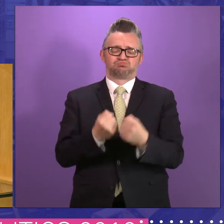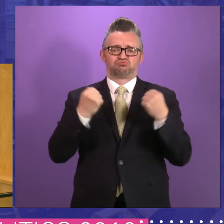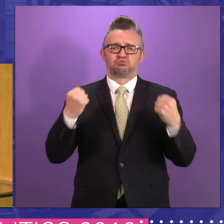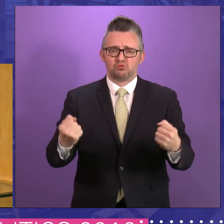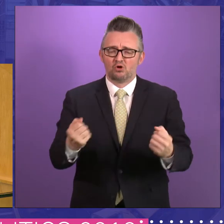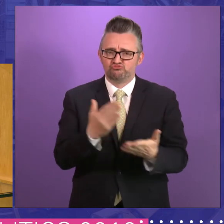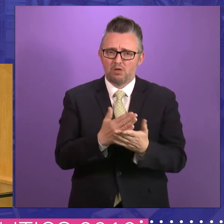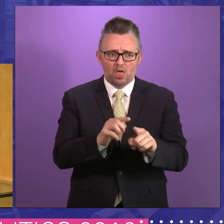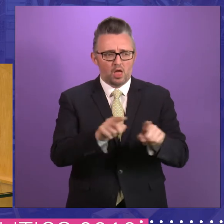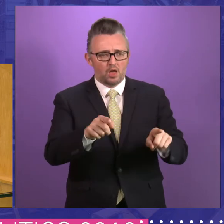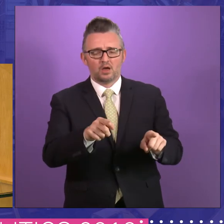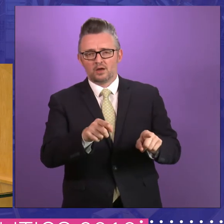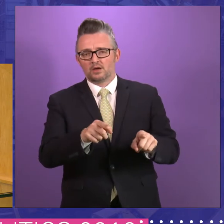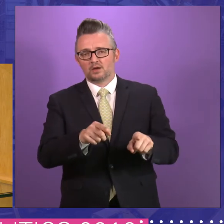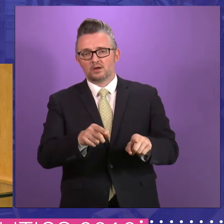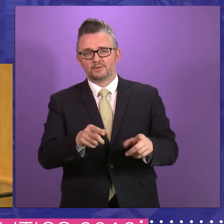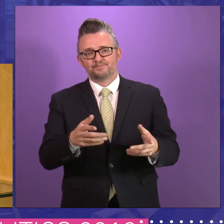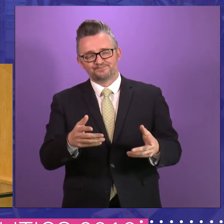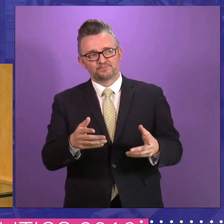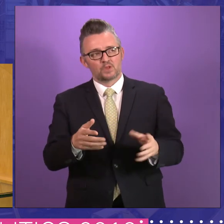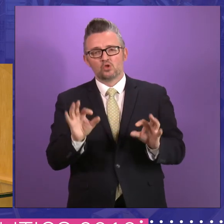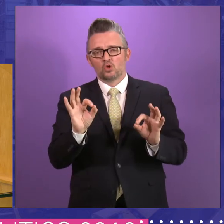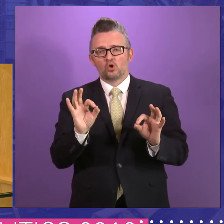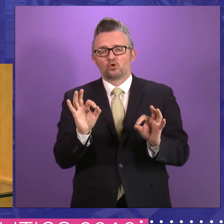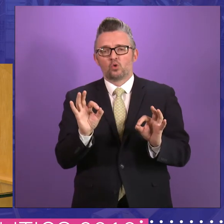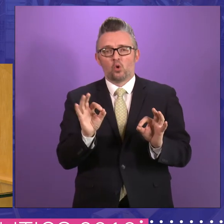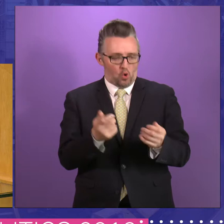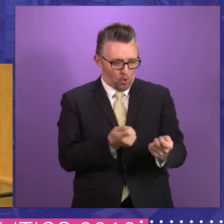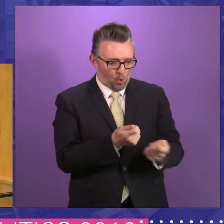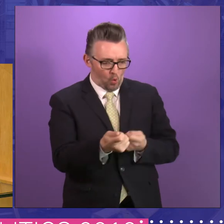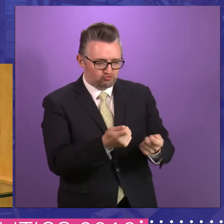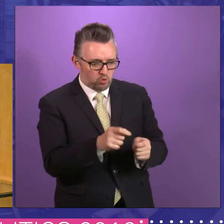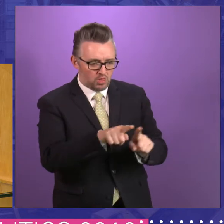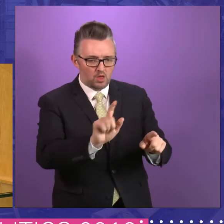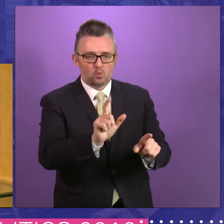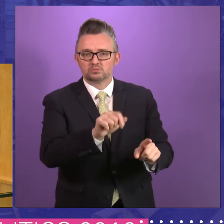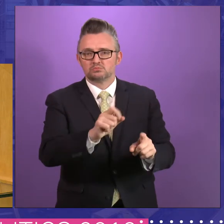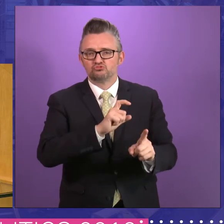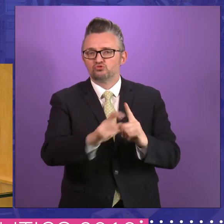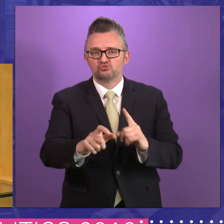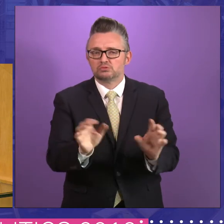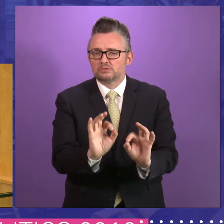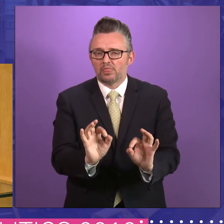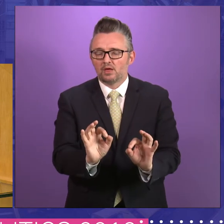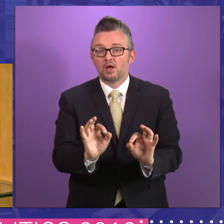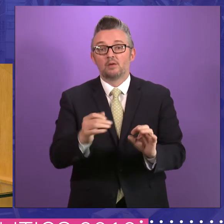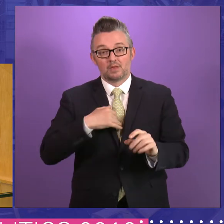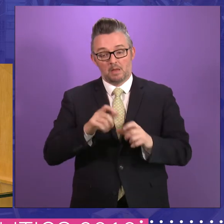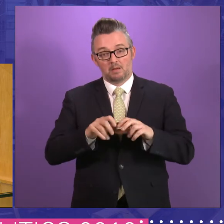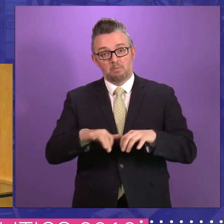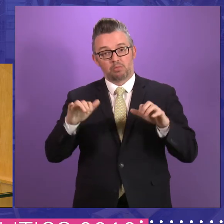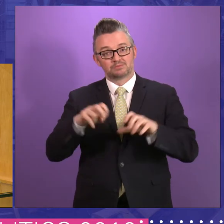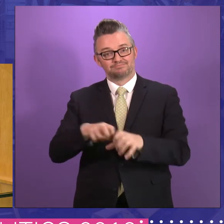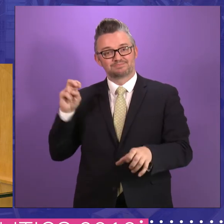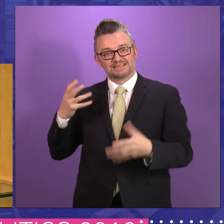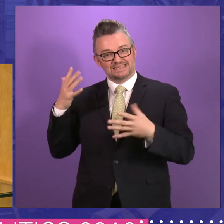I mean, they were not, there was no control, there was no real control over what the committees did at that stage. Now, I've been out of the parliament for